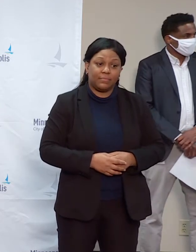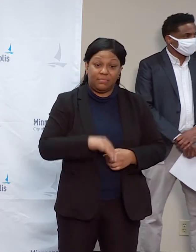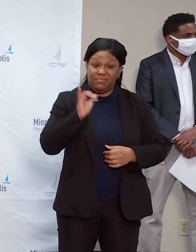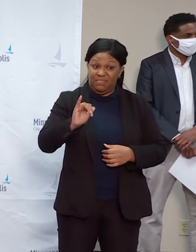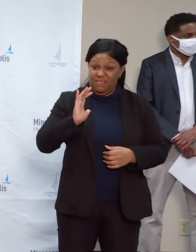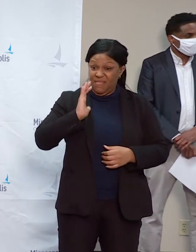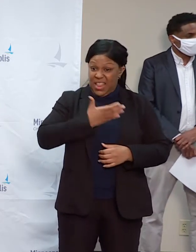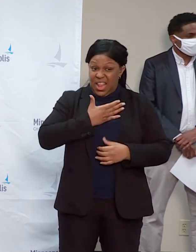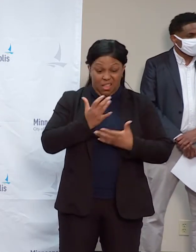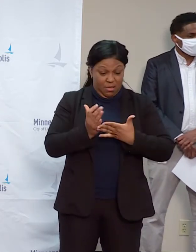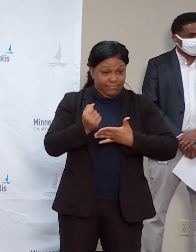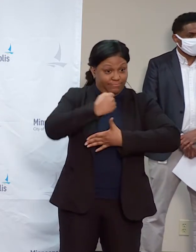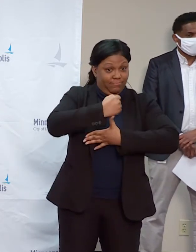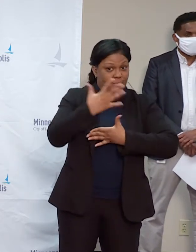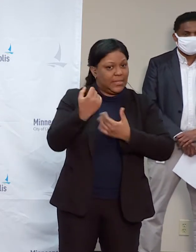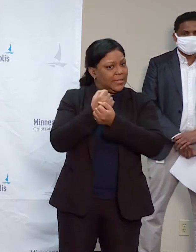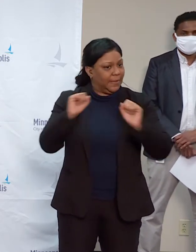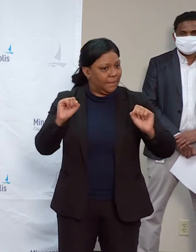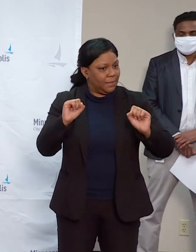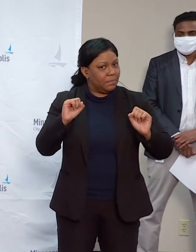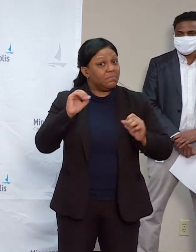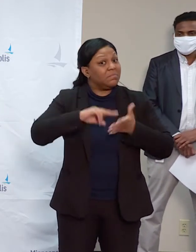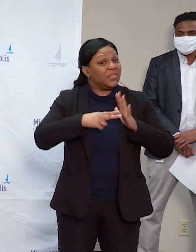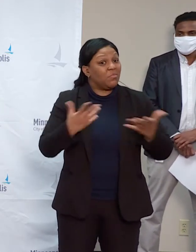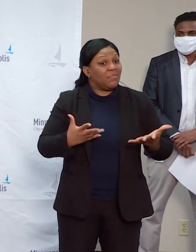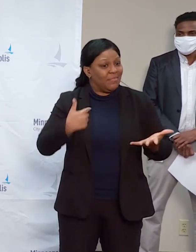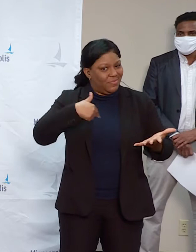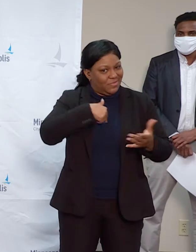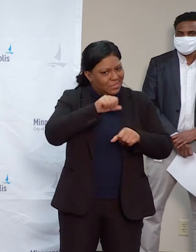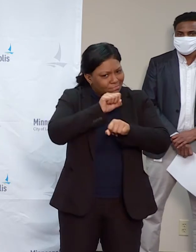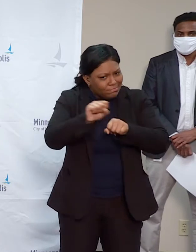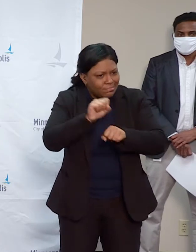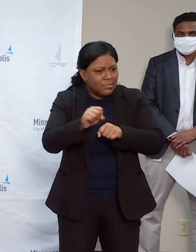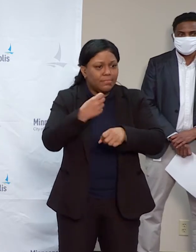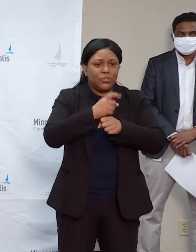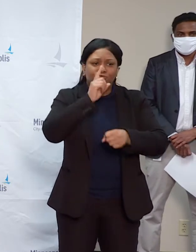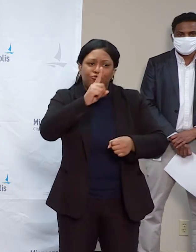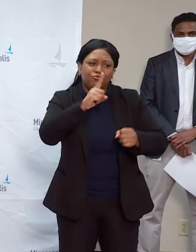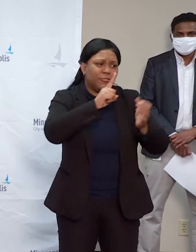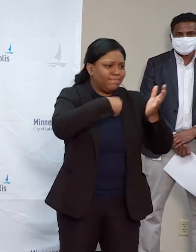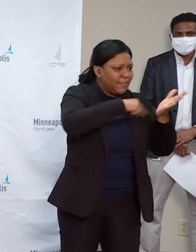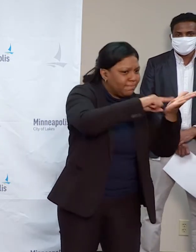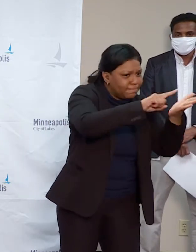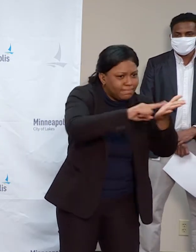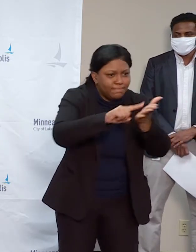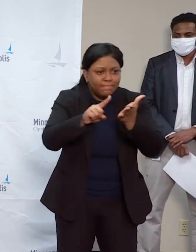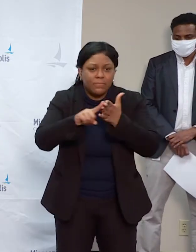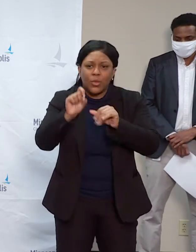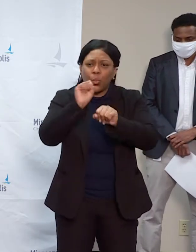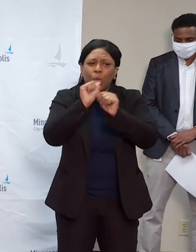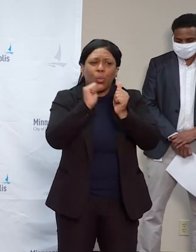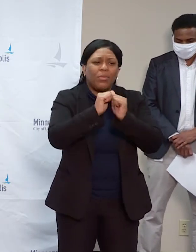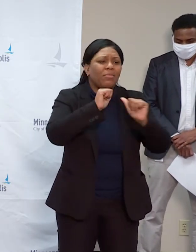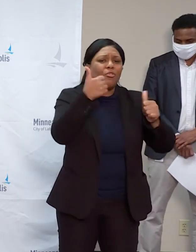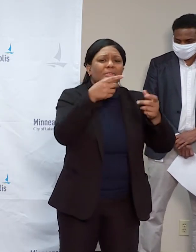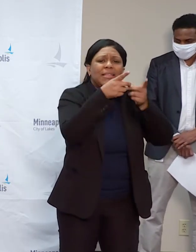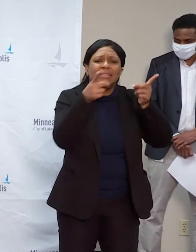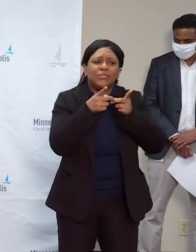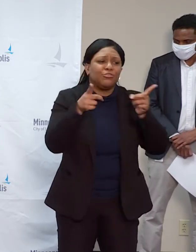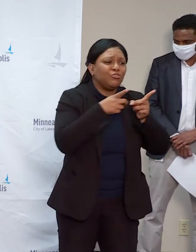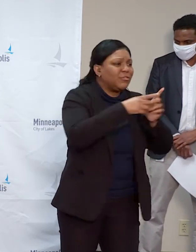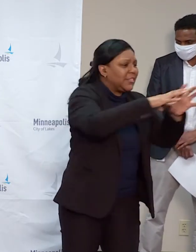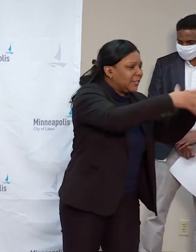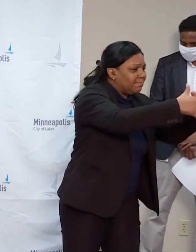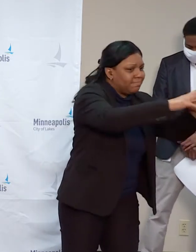to make sure we're working with our other partners, our other jurisdictions. There are 12 other jurisdictions assisting